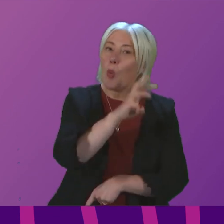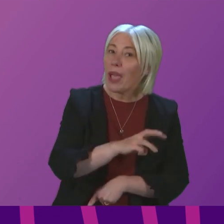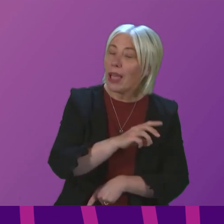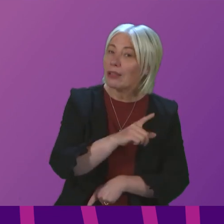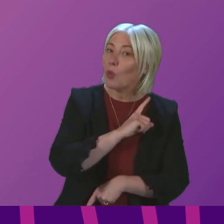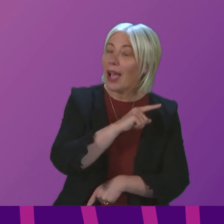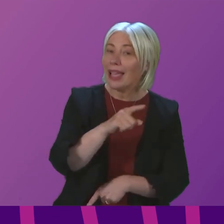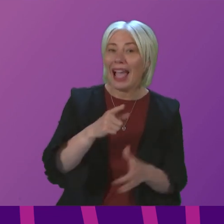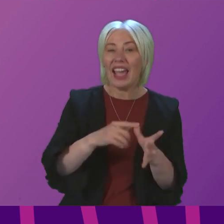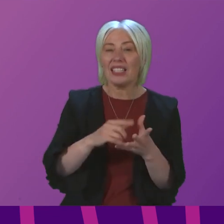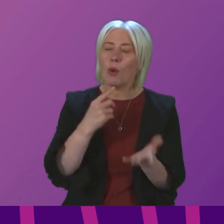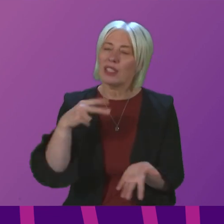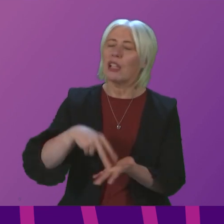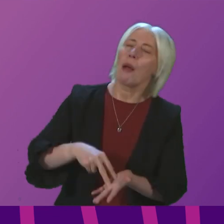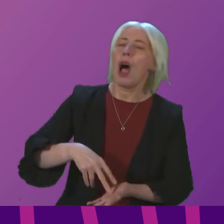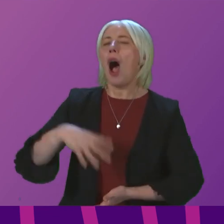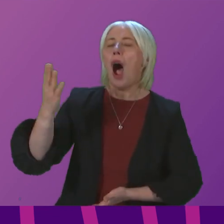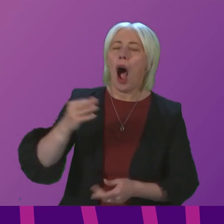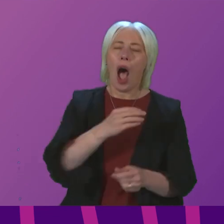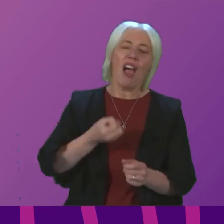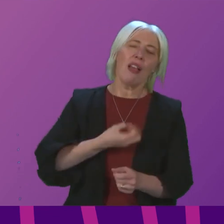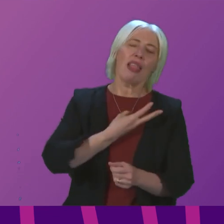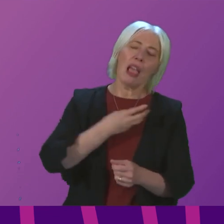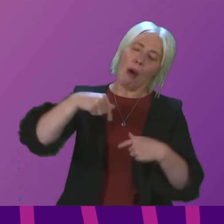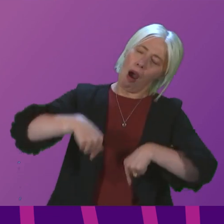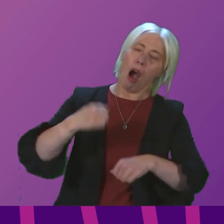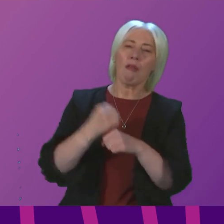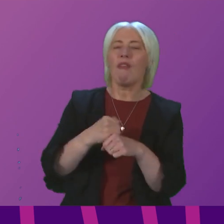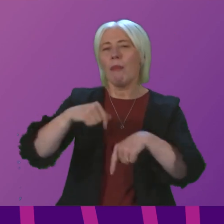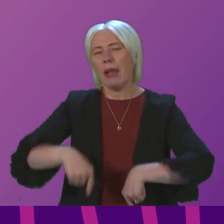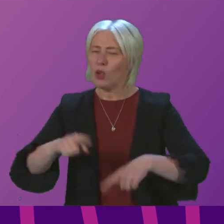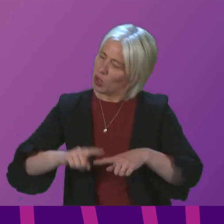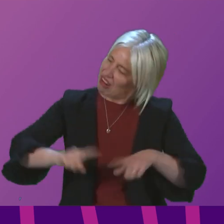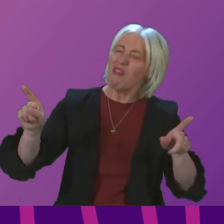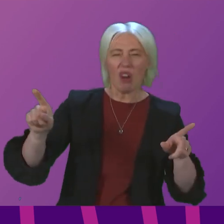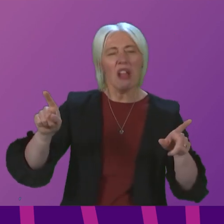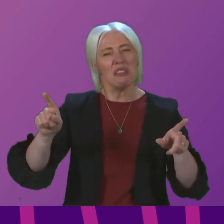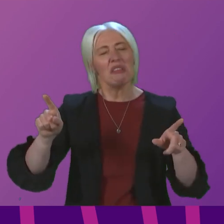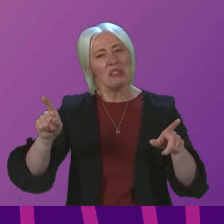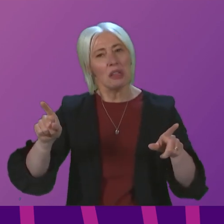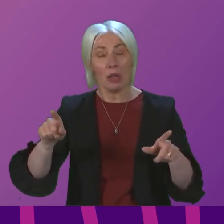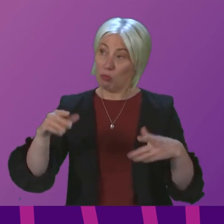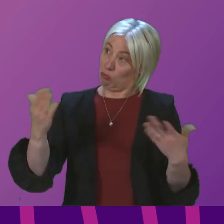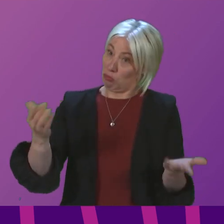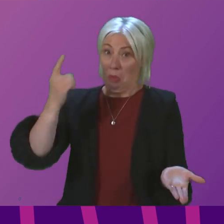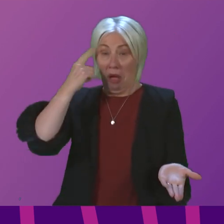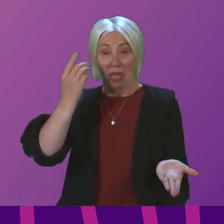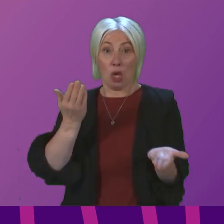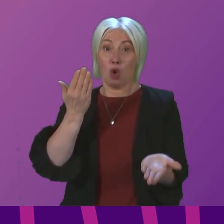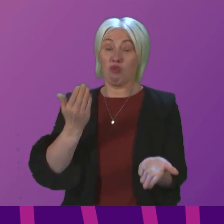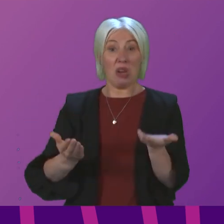Sarwar stands up here and tries to say that if Labour were in government here, things would be so much better. So I think it's perfectly reasonable,